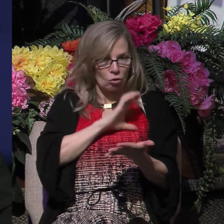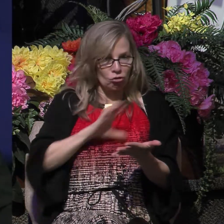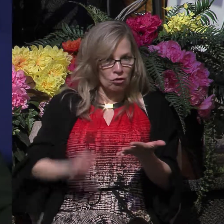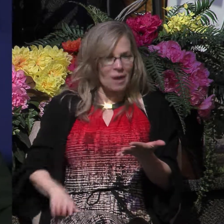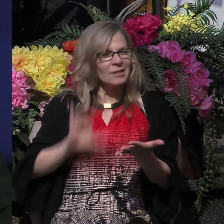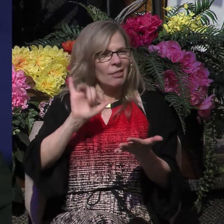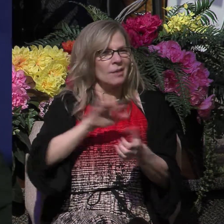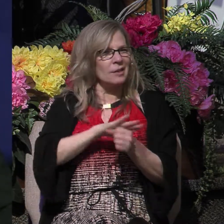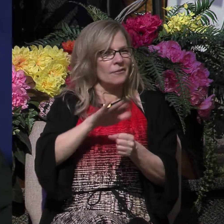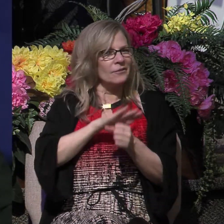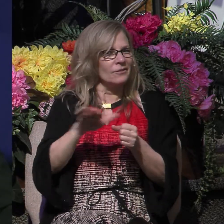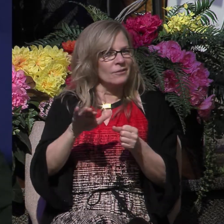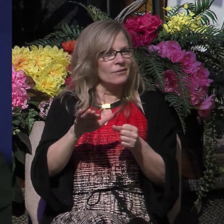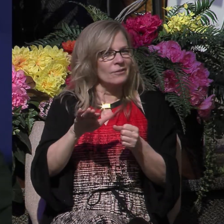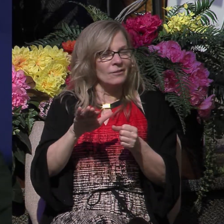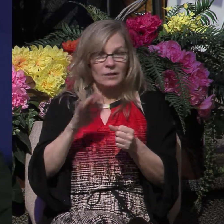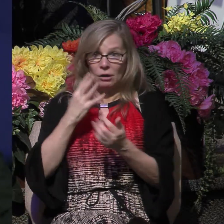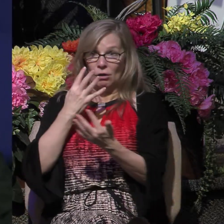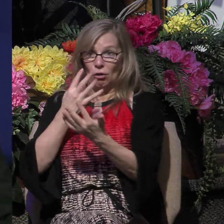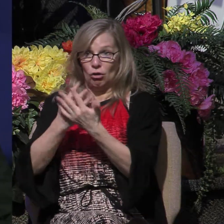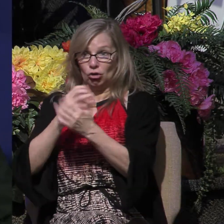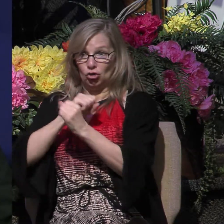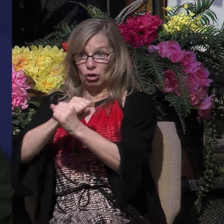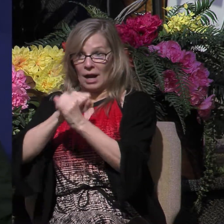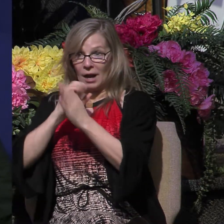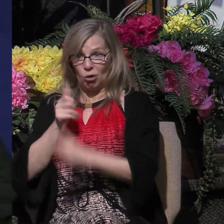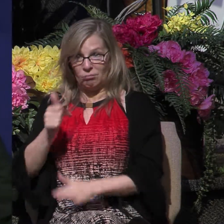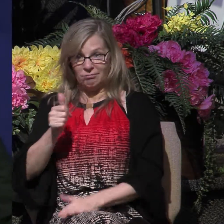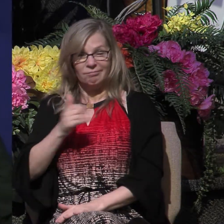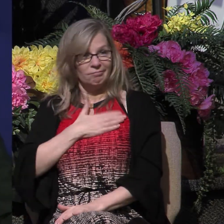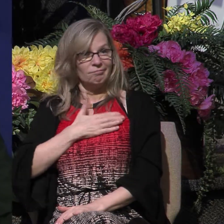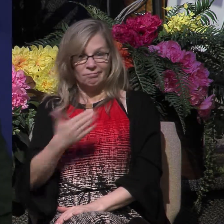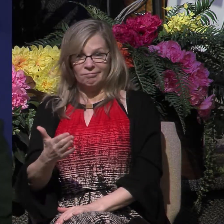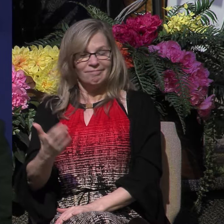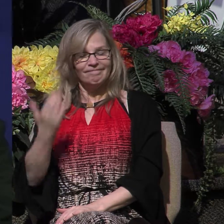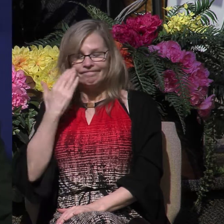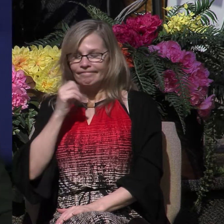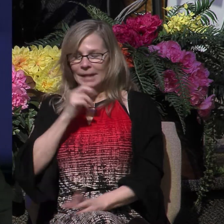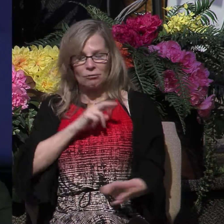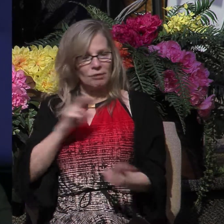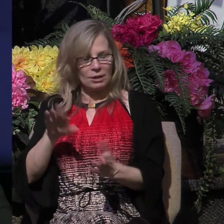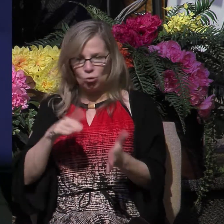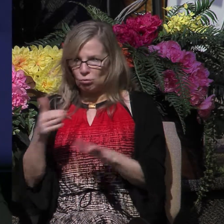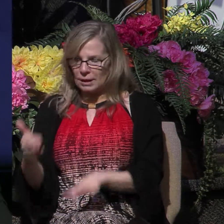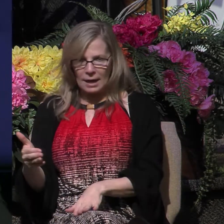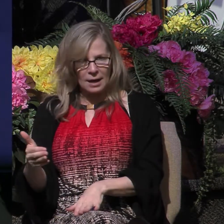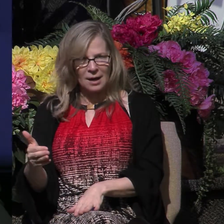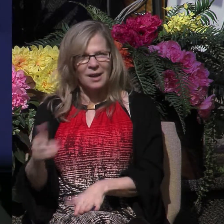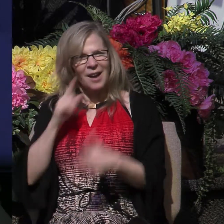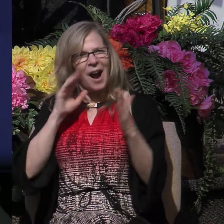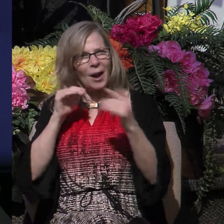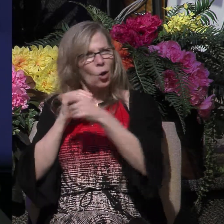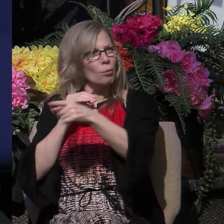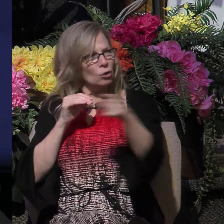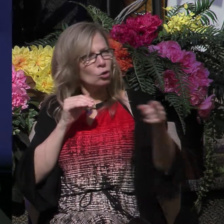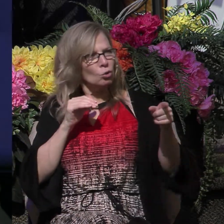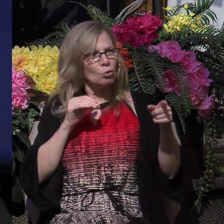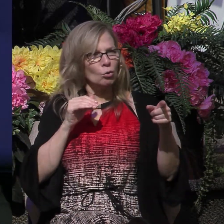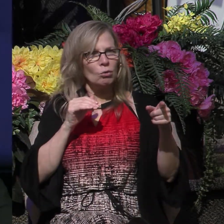jailer did. He knew he wasn't ready to die. He knew he needed to be saved. I hope you do too. I hope that you are a